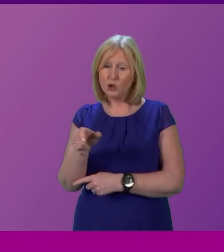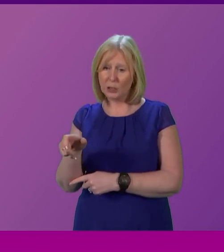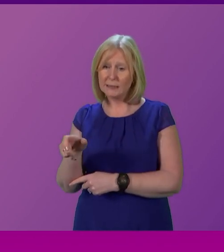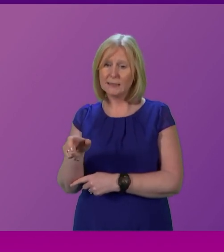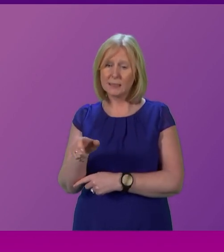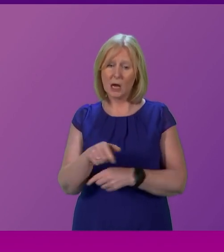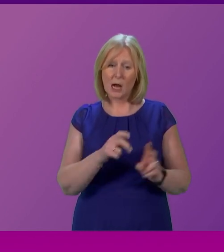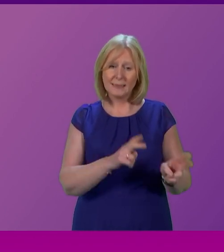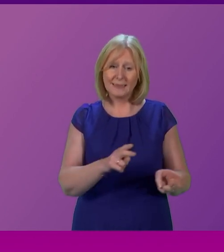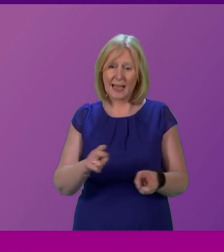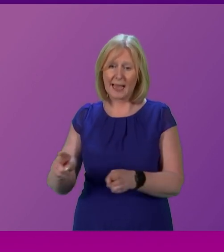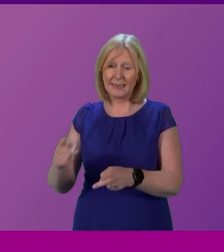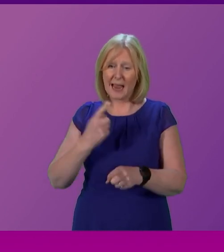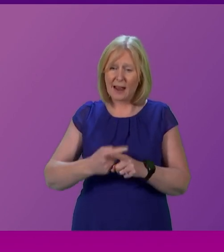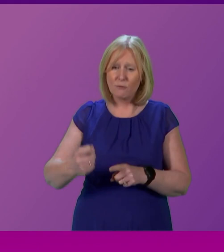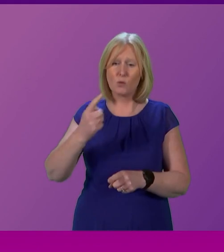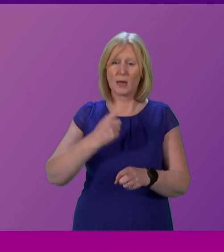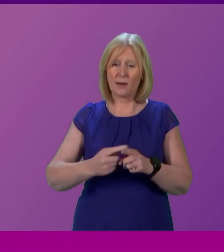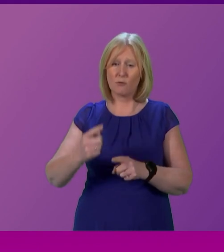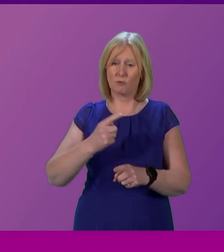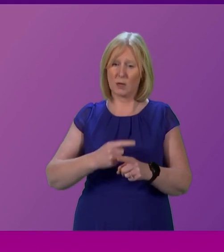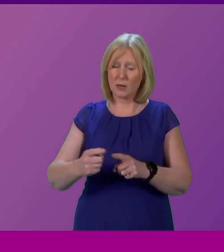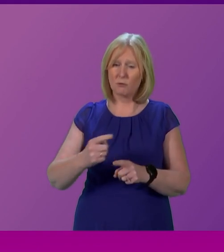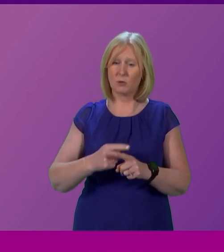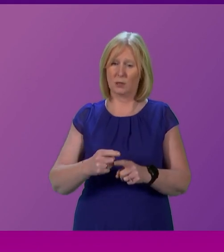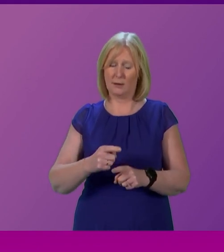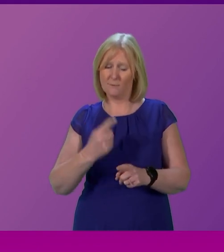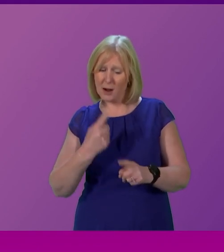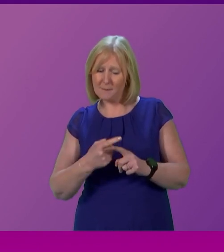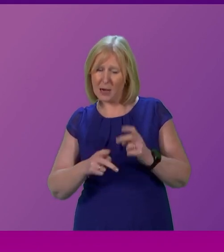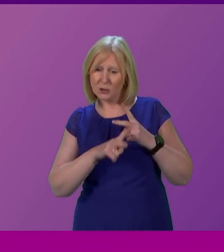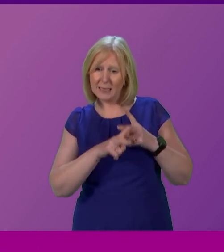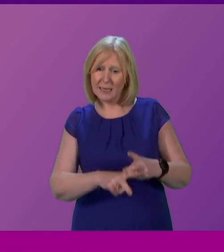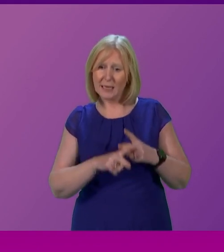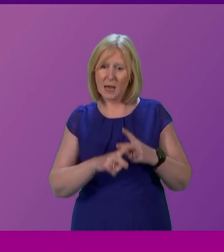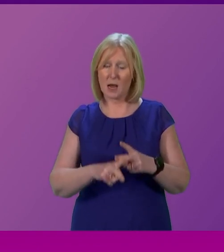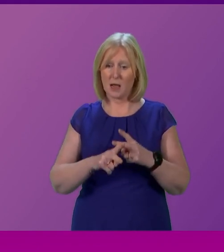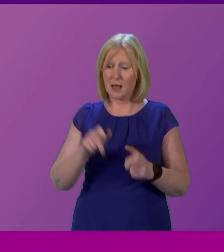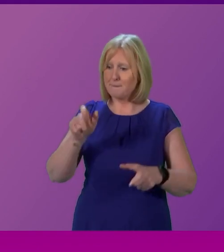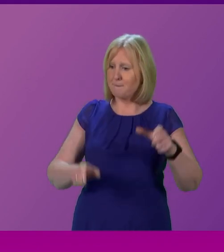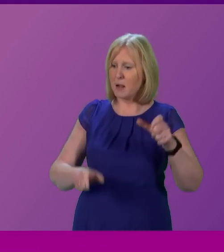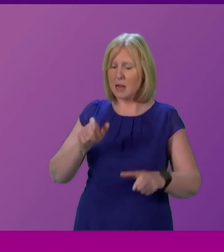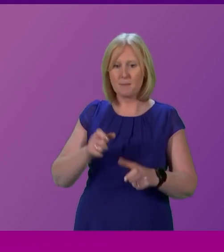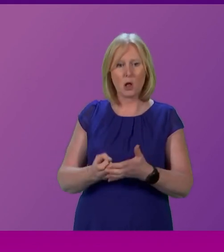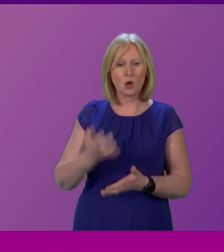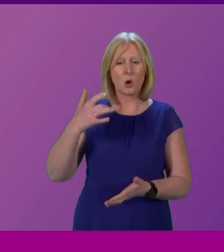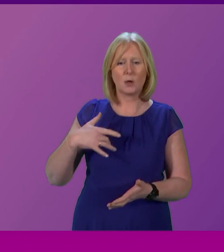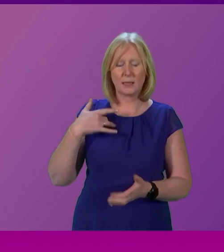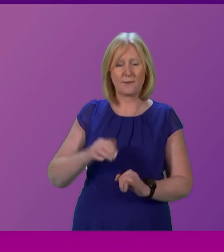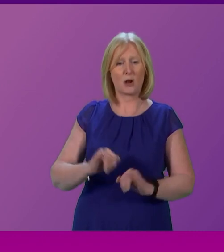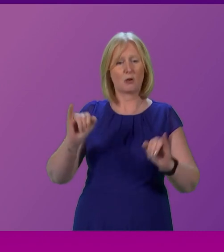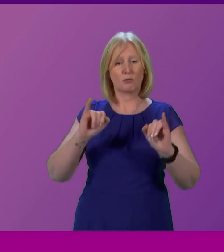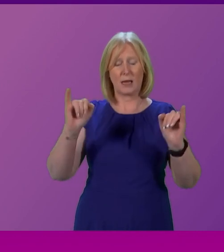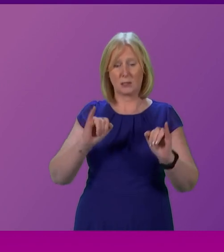each week. As a part of the crisis in emergency care. And when people face the worst cost of living in living memory.